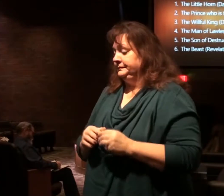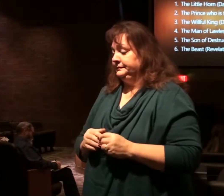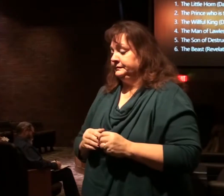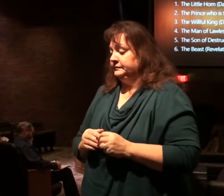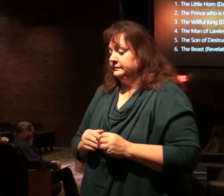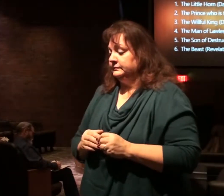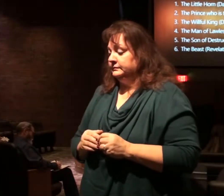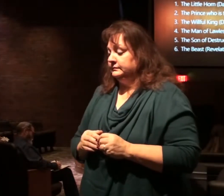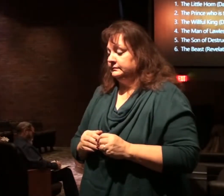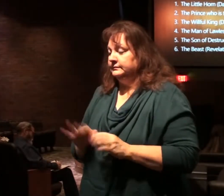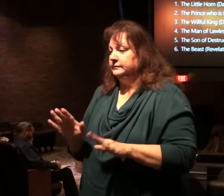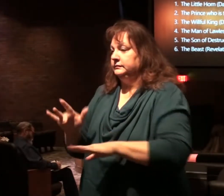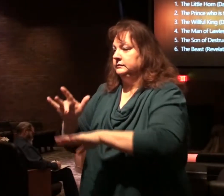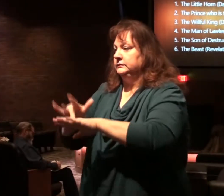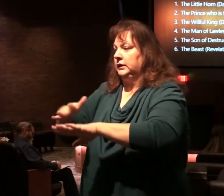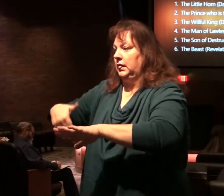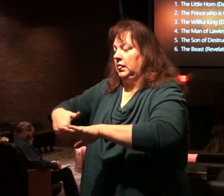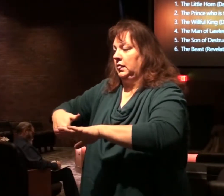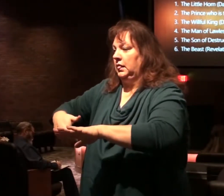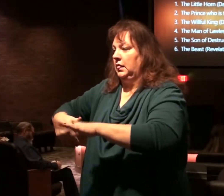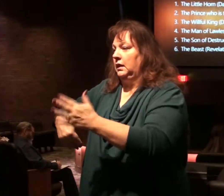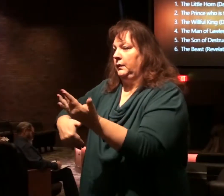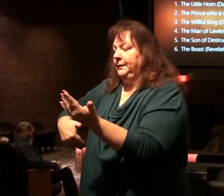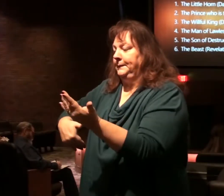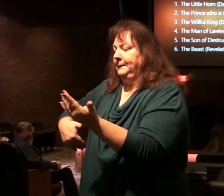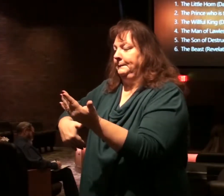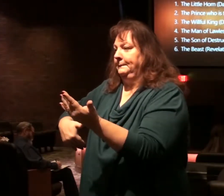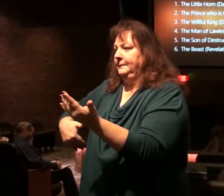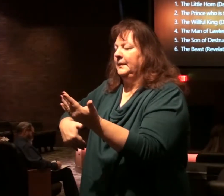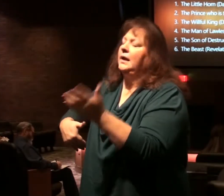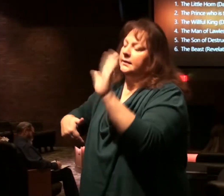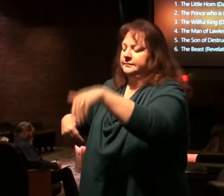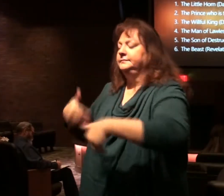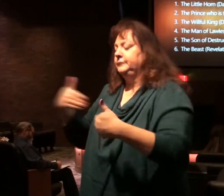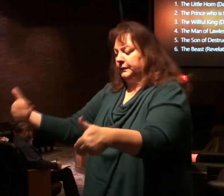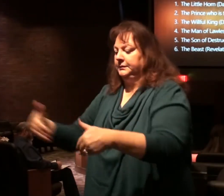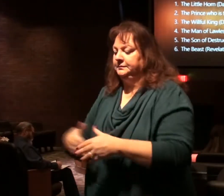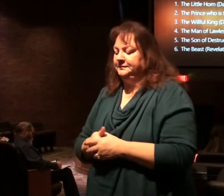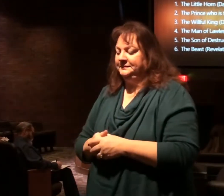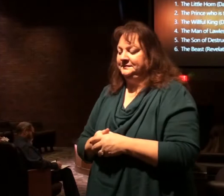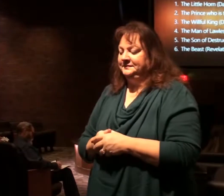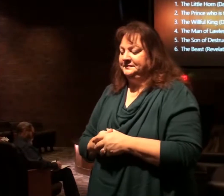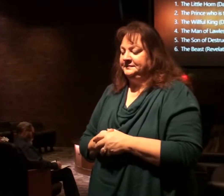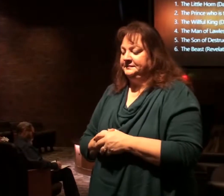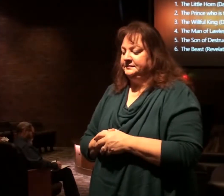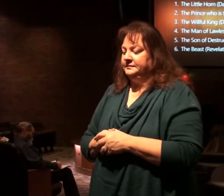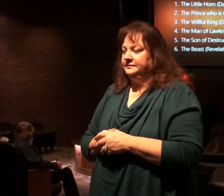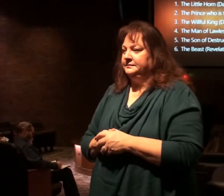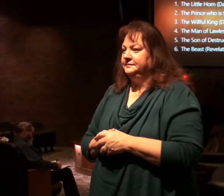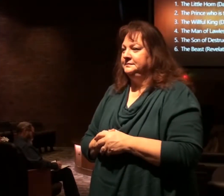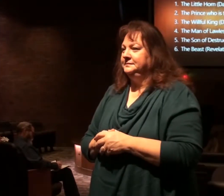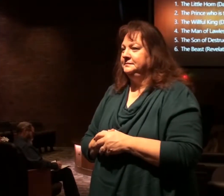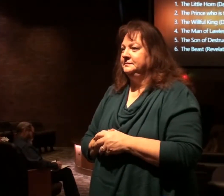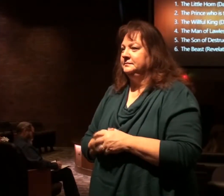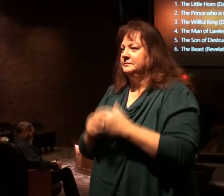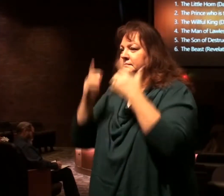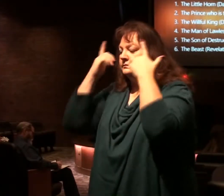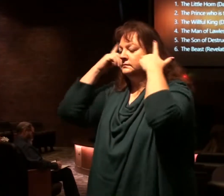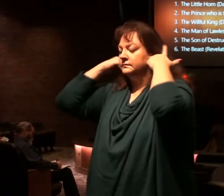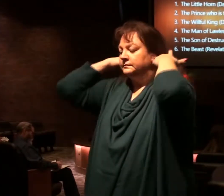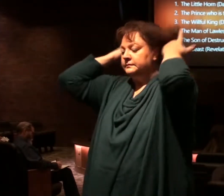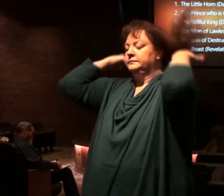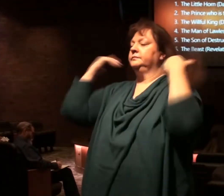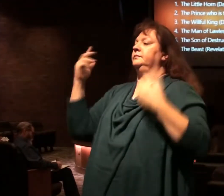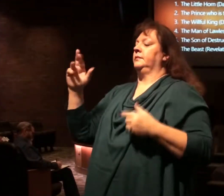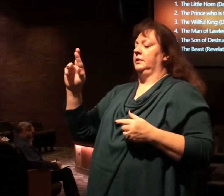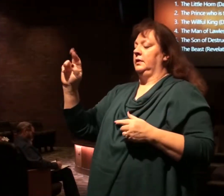Before you go to the beast, let's go to the beast. Then we'll come back. Go to